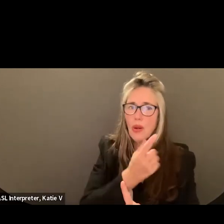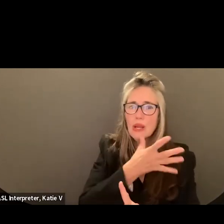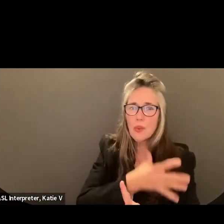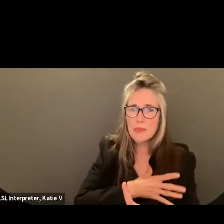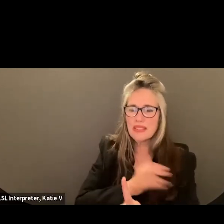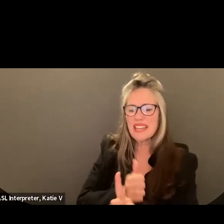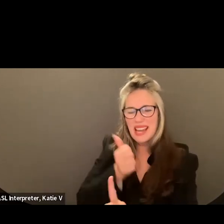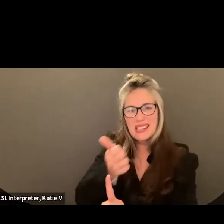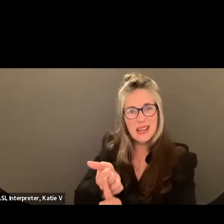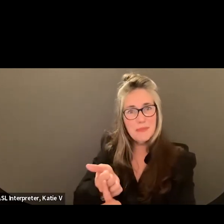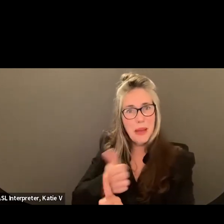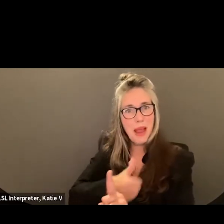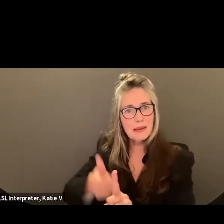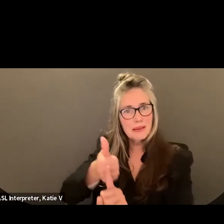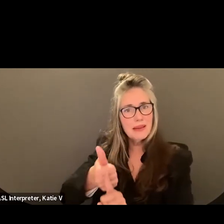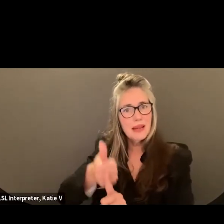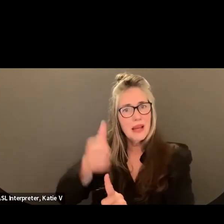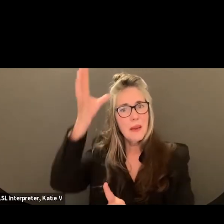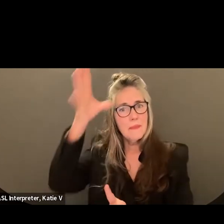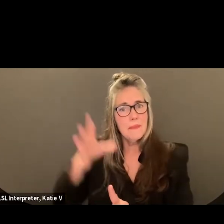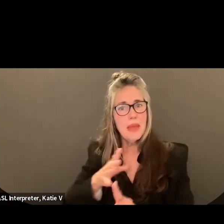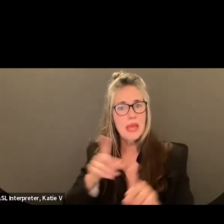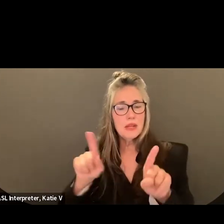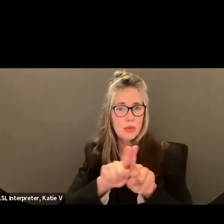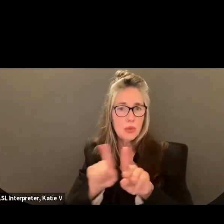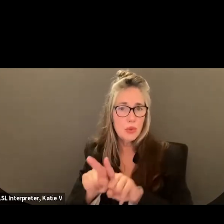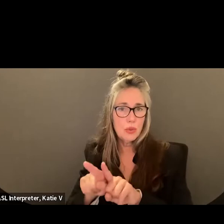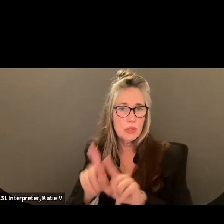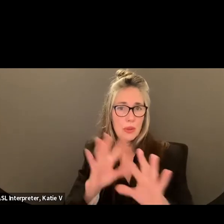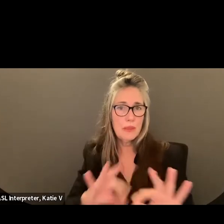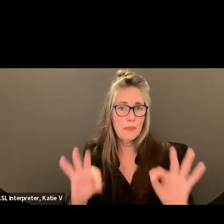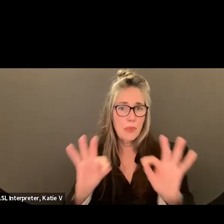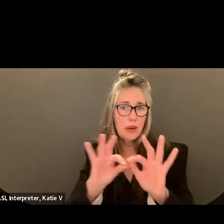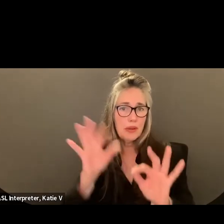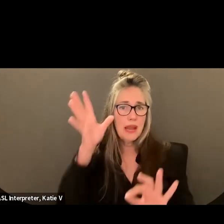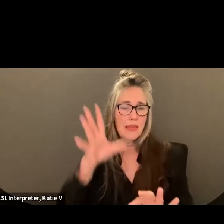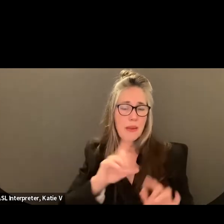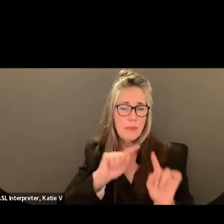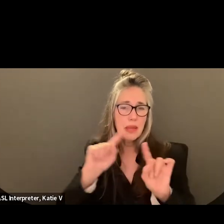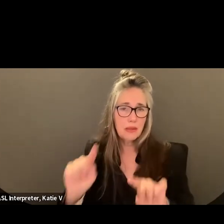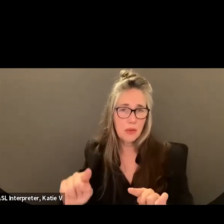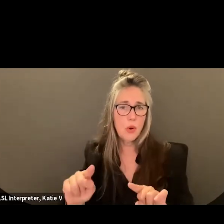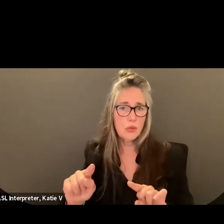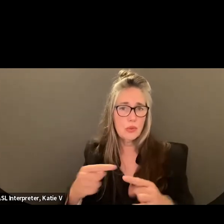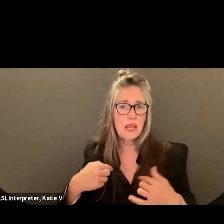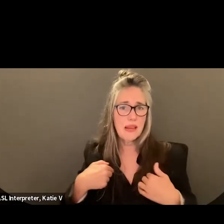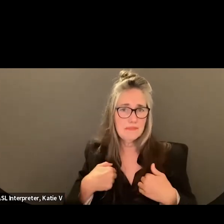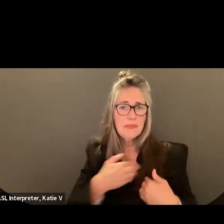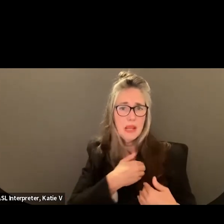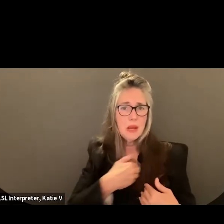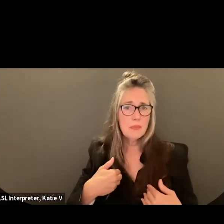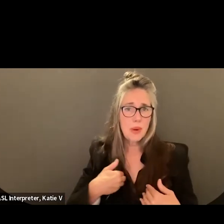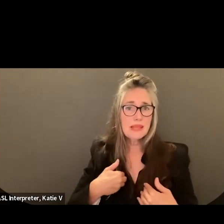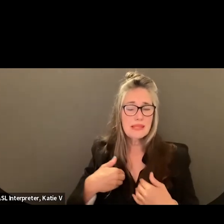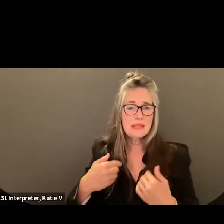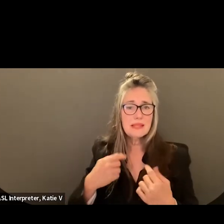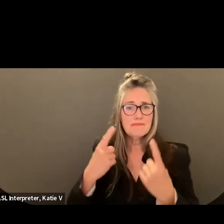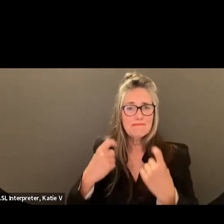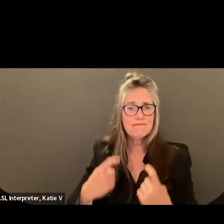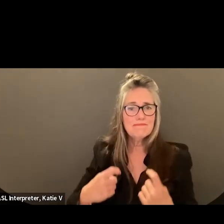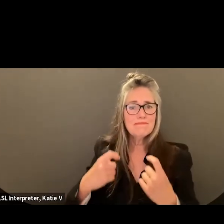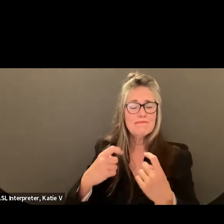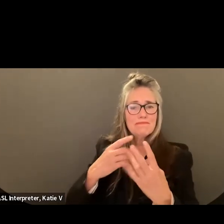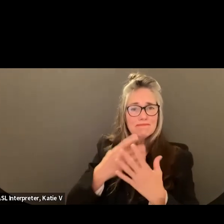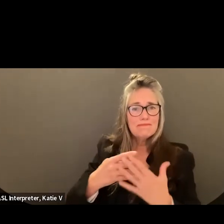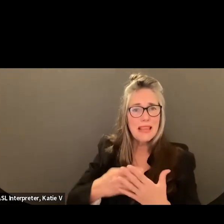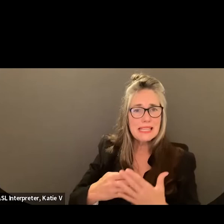it's important to make sure our men are going and getting their exams from the breast as well. So I just just wanted